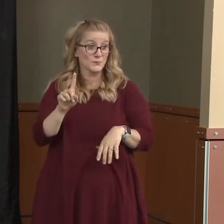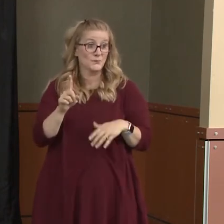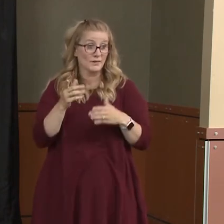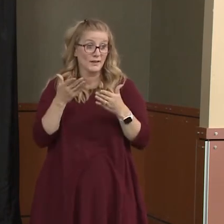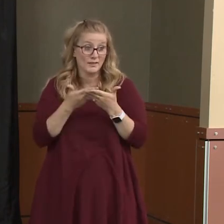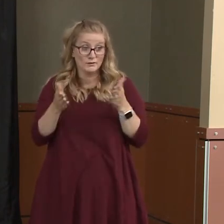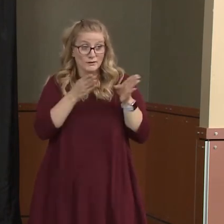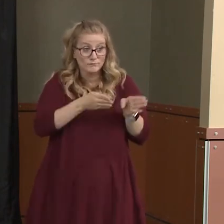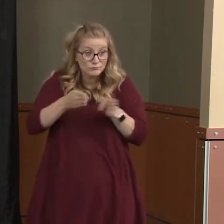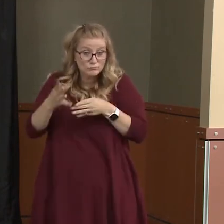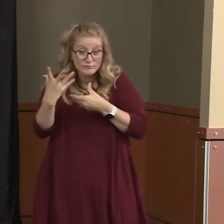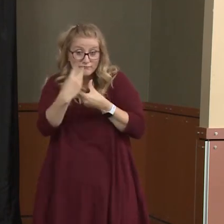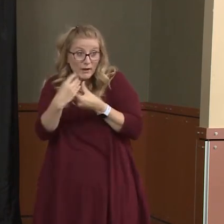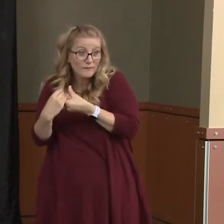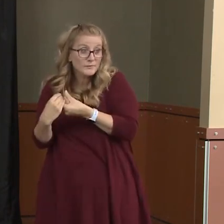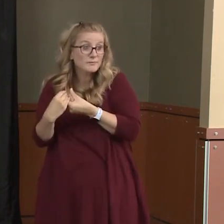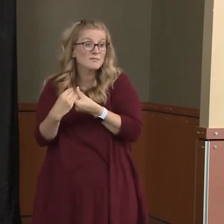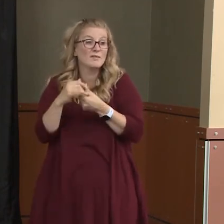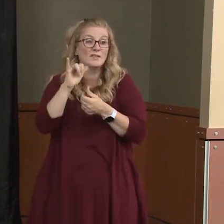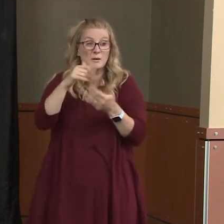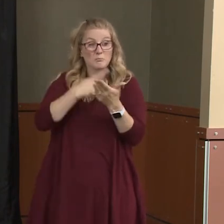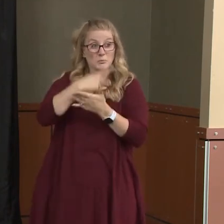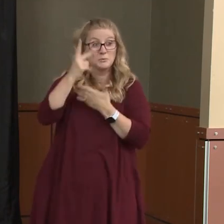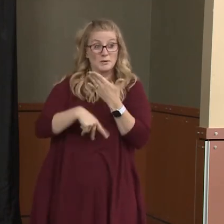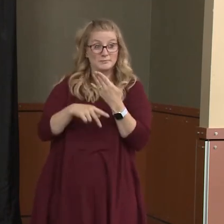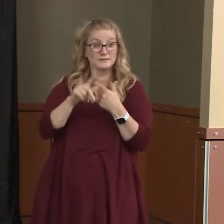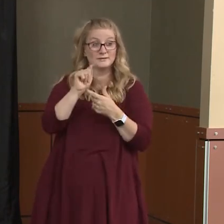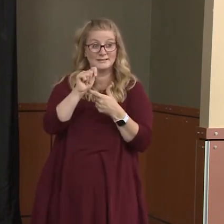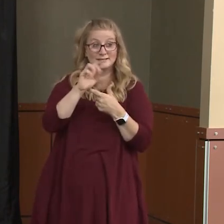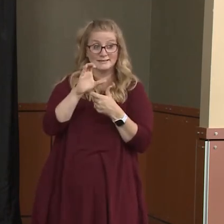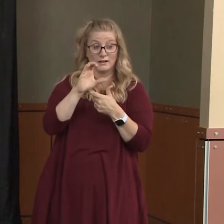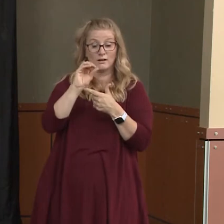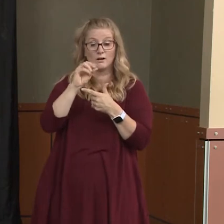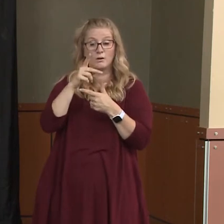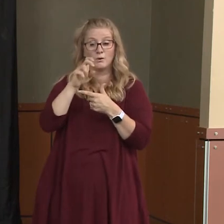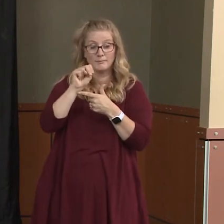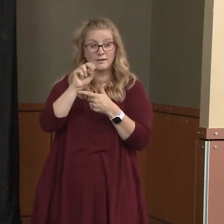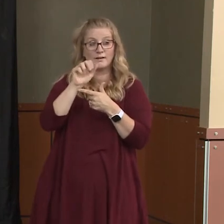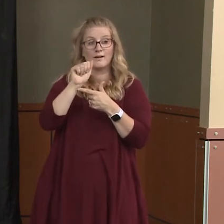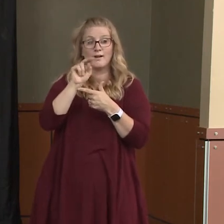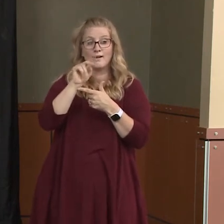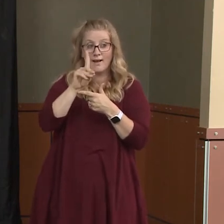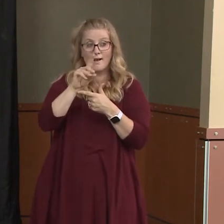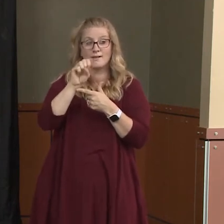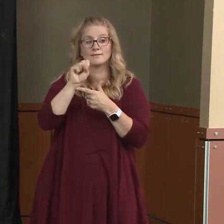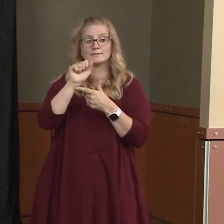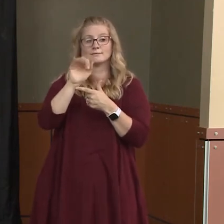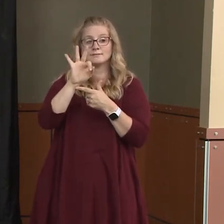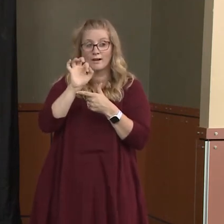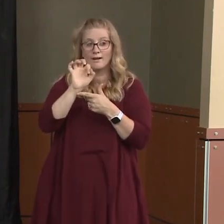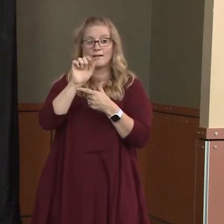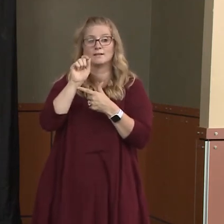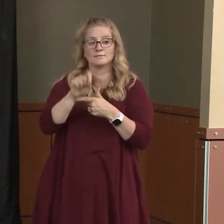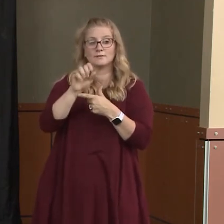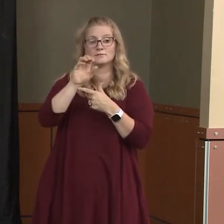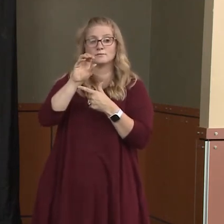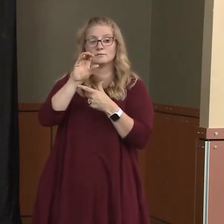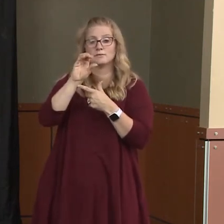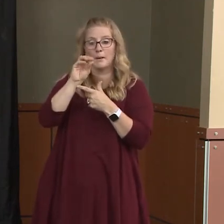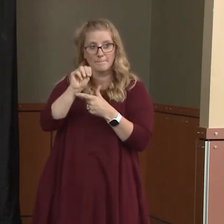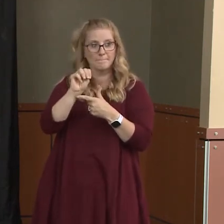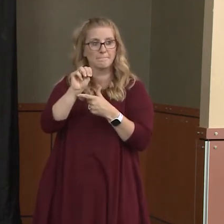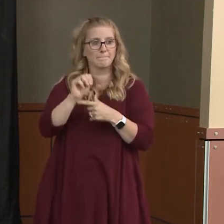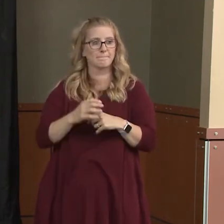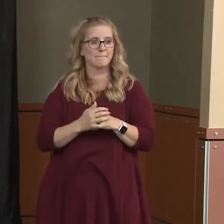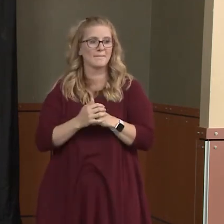participate in that program. So tcopenandsafe.com. You know, for businesses, I don't know of a single business that hasn't been adversely impacted